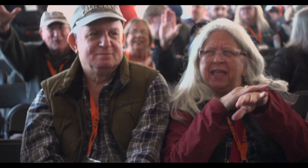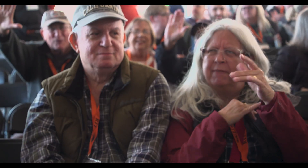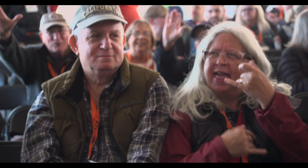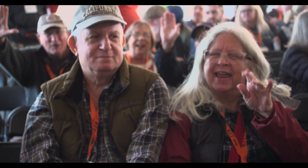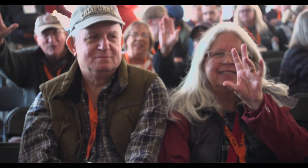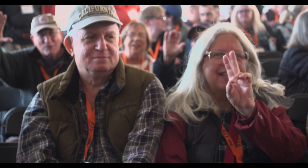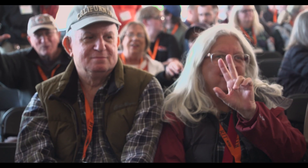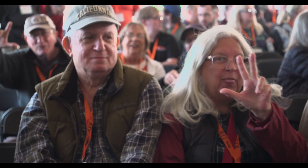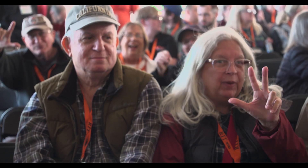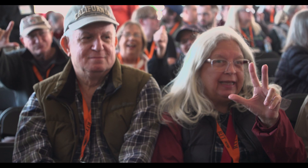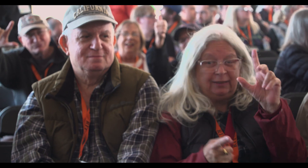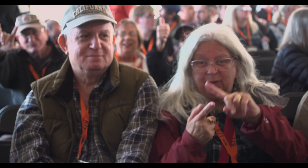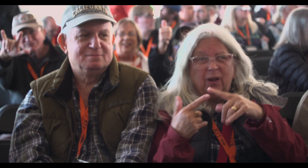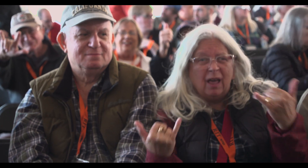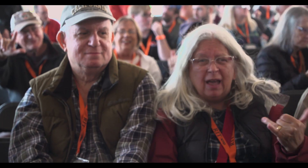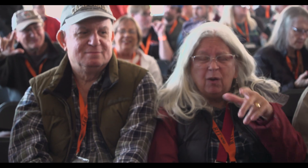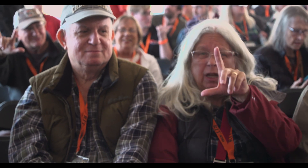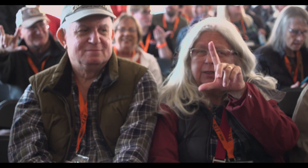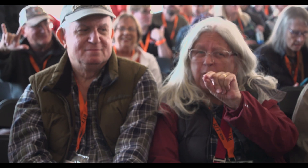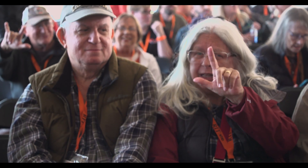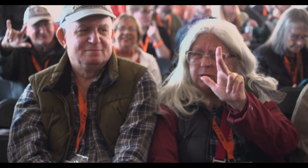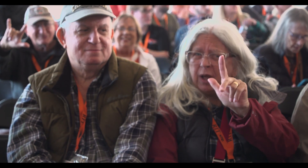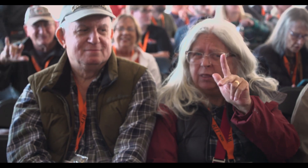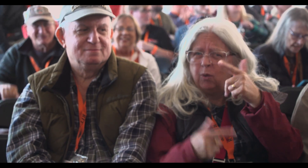I enrolled in 1973 and now it's 2023.